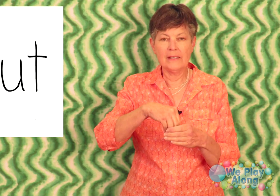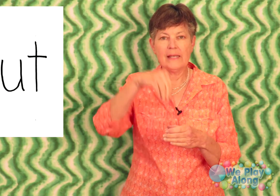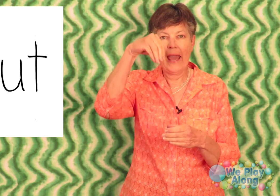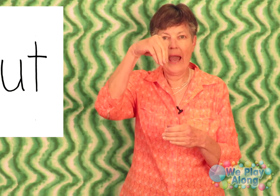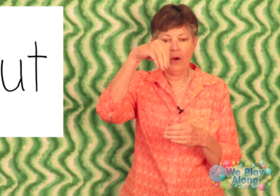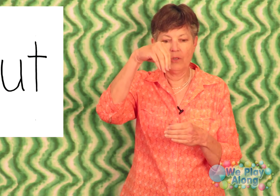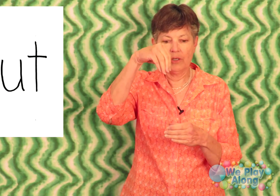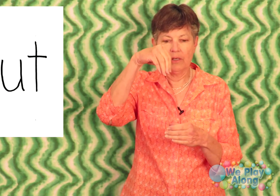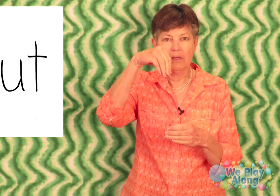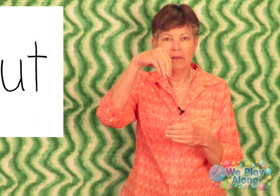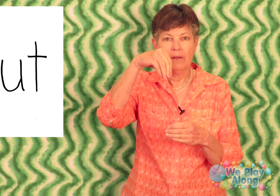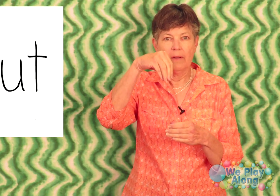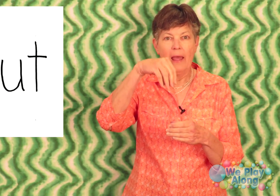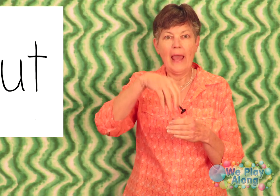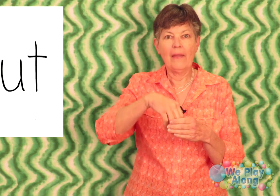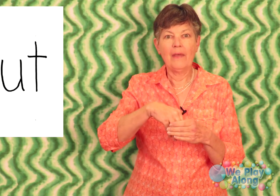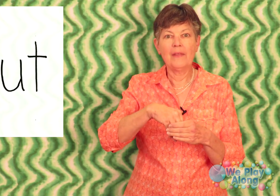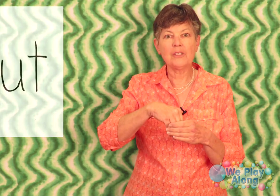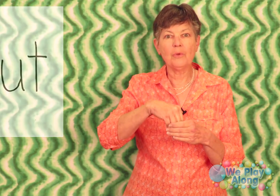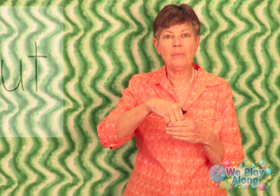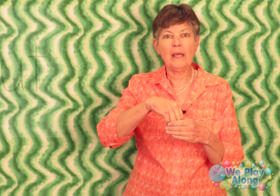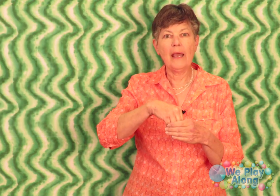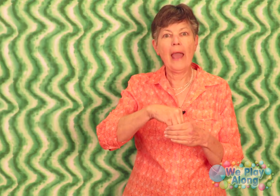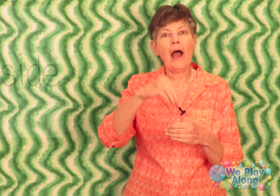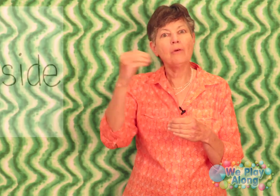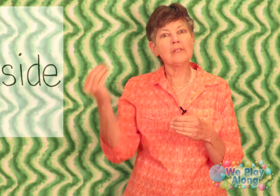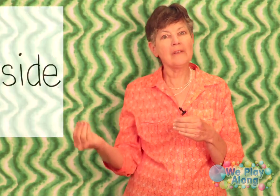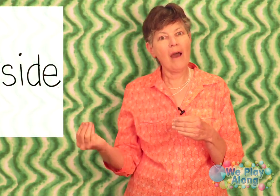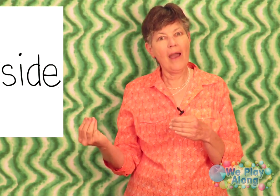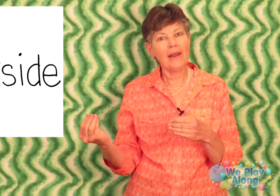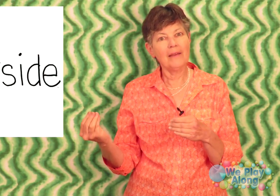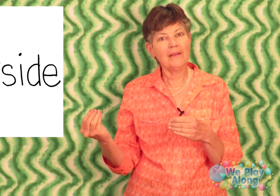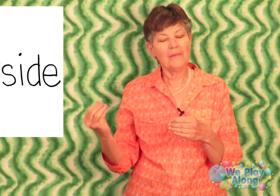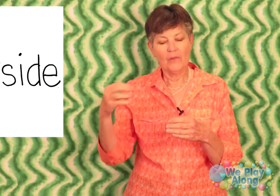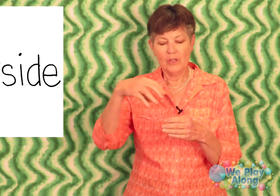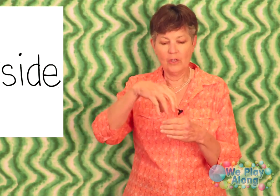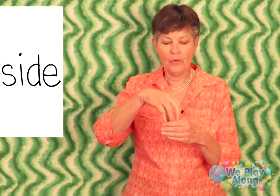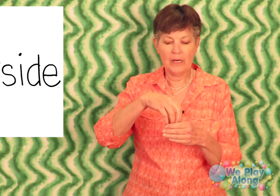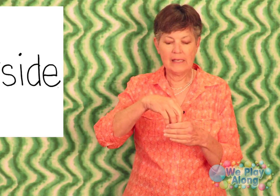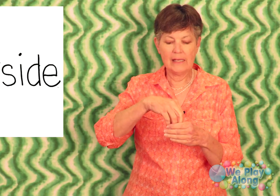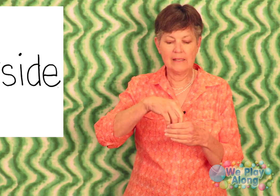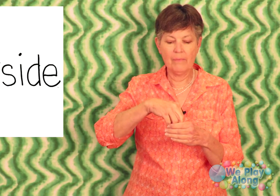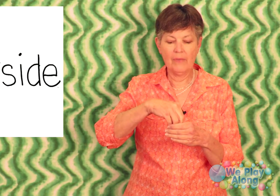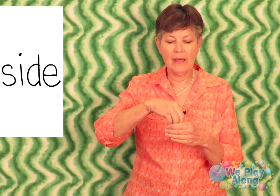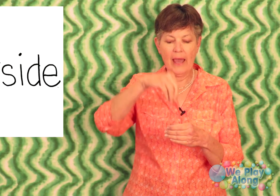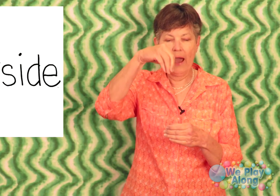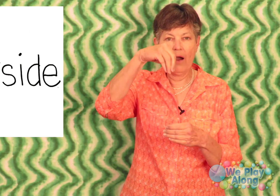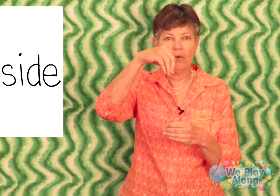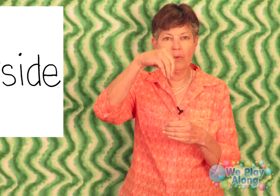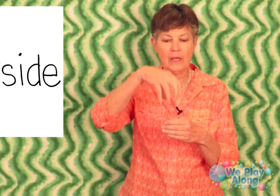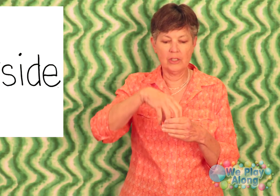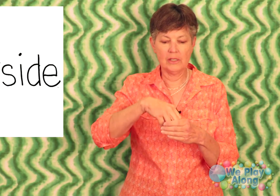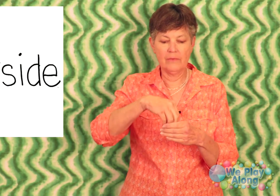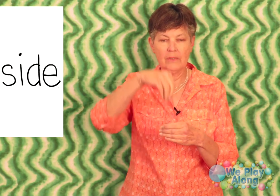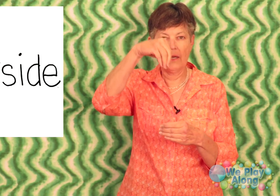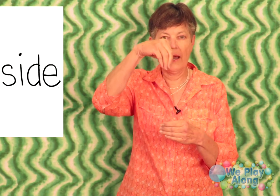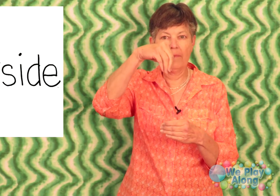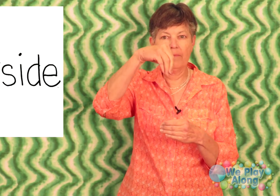is out and then this would be outside so if we're going to take something out we can just lift it up